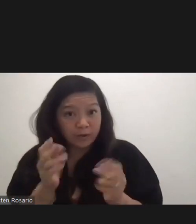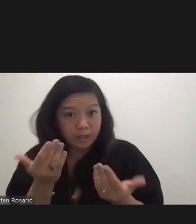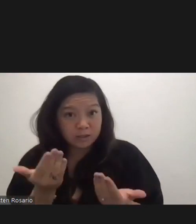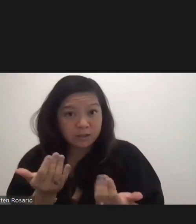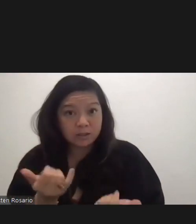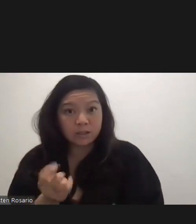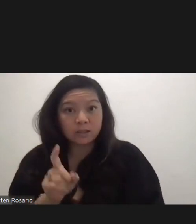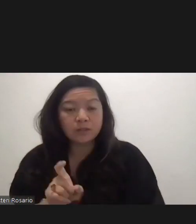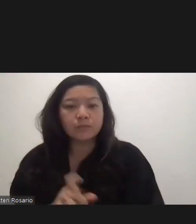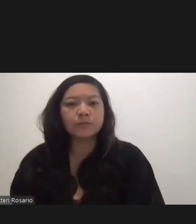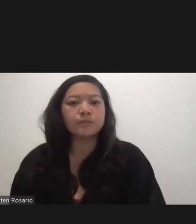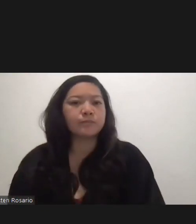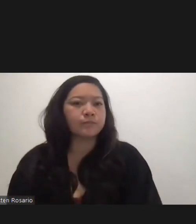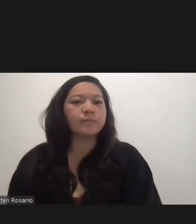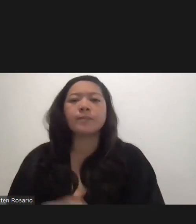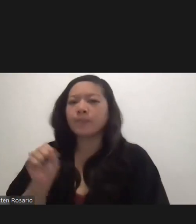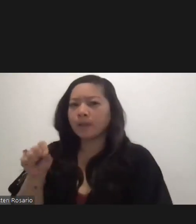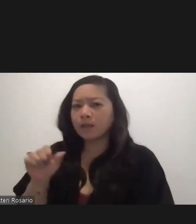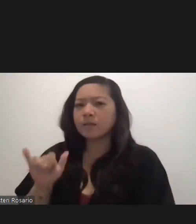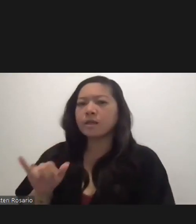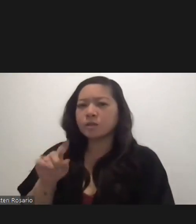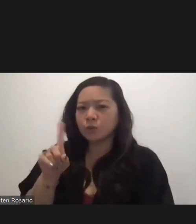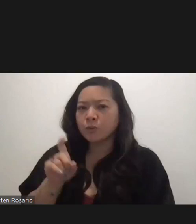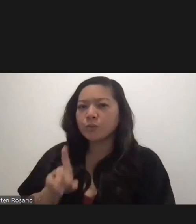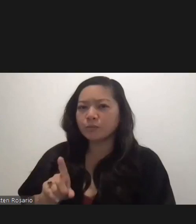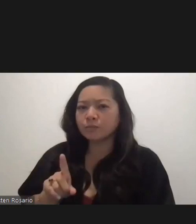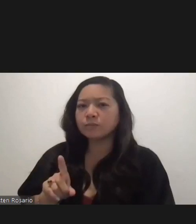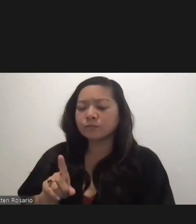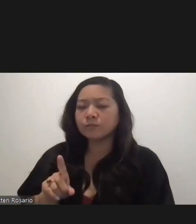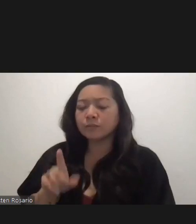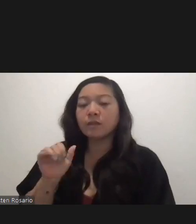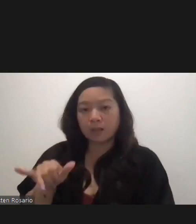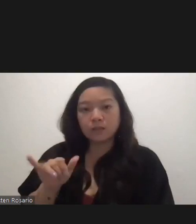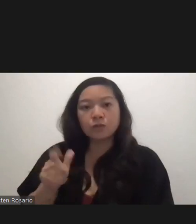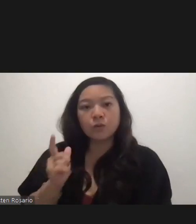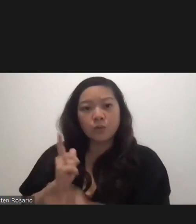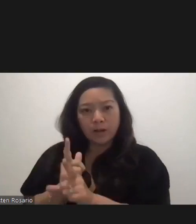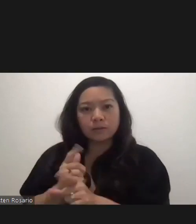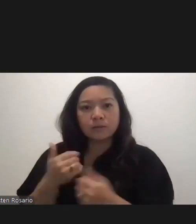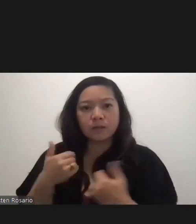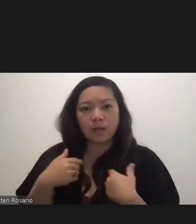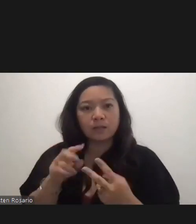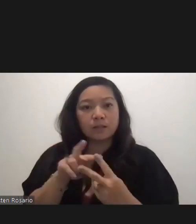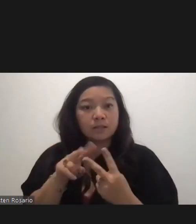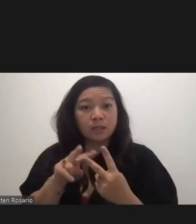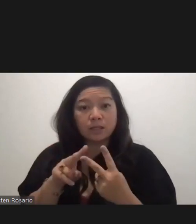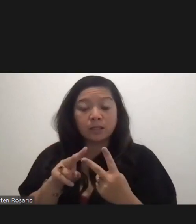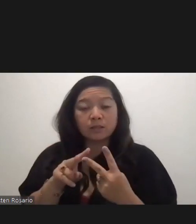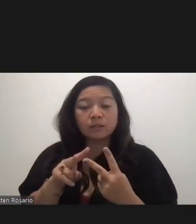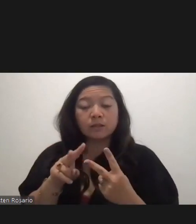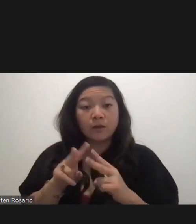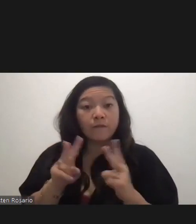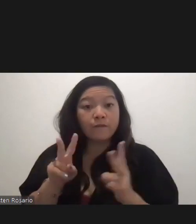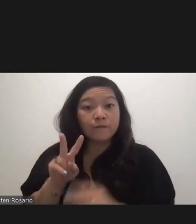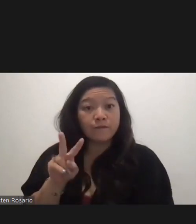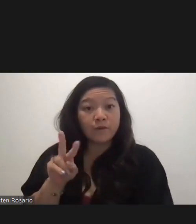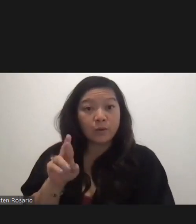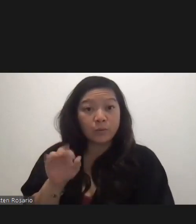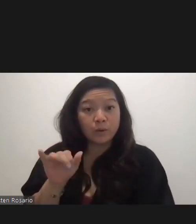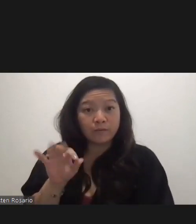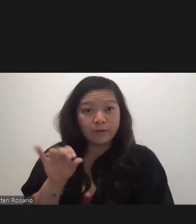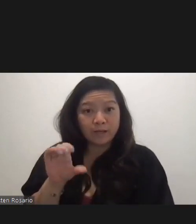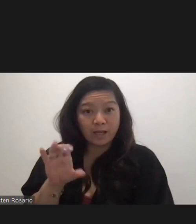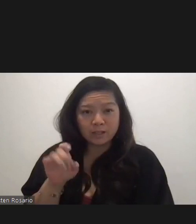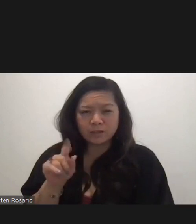That is correct. And that secondary verification can happen in person there. However, it may delay